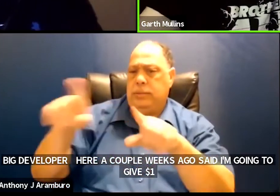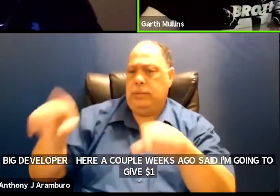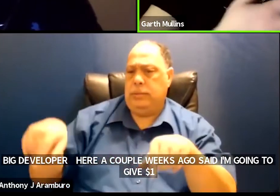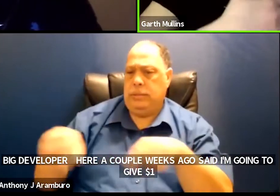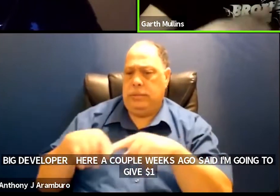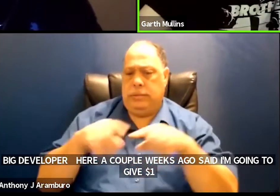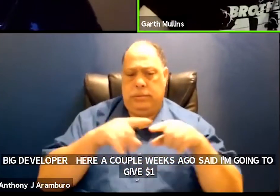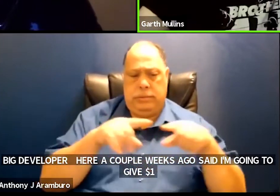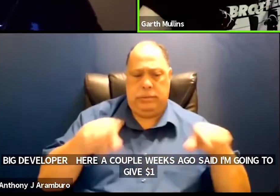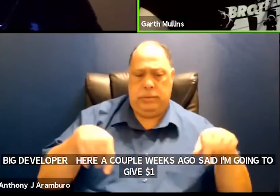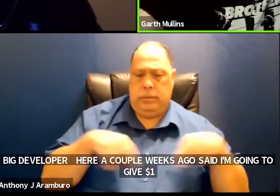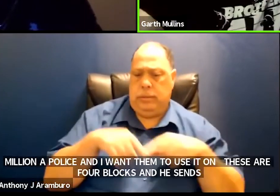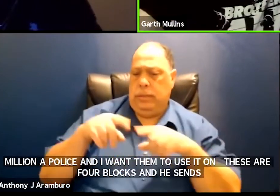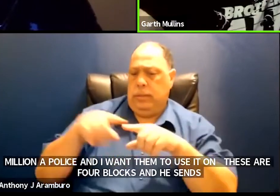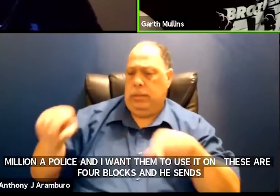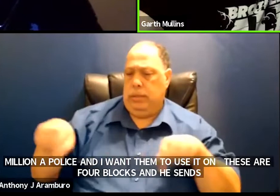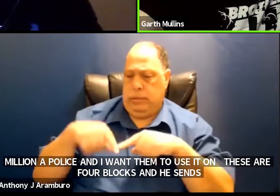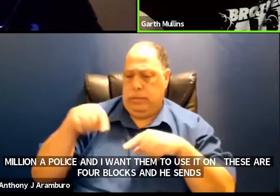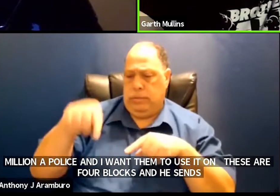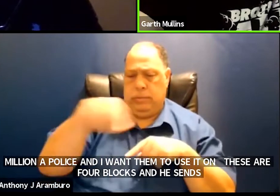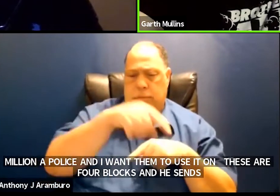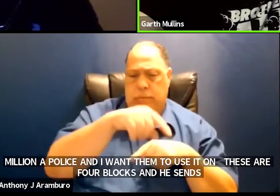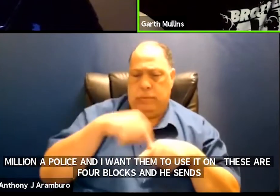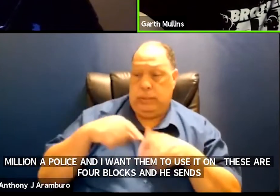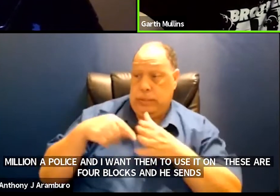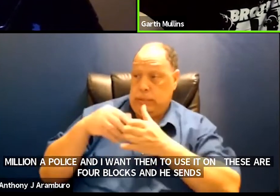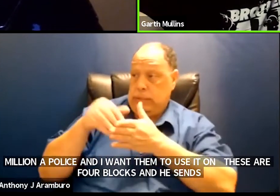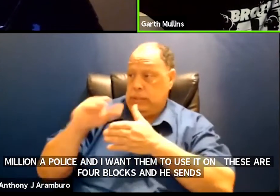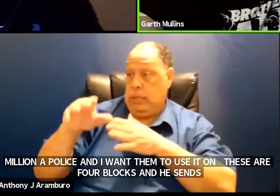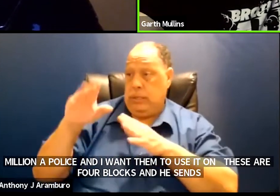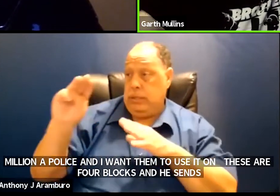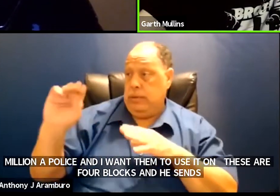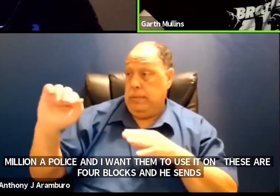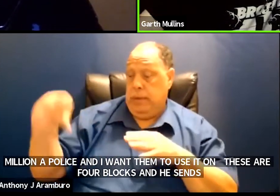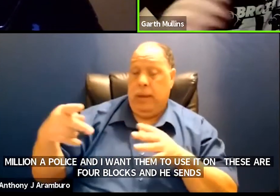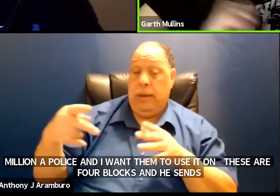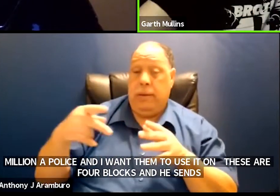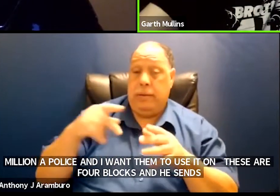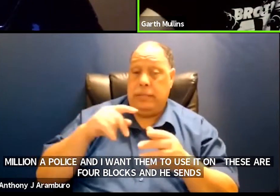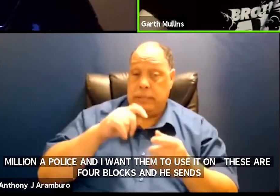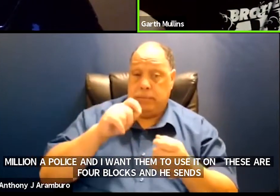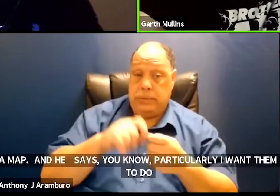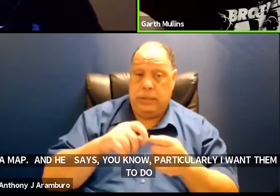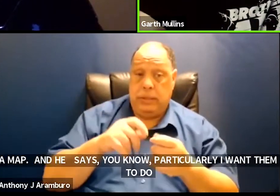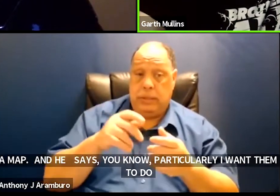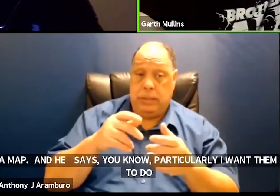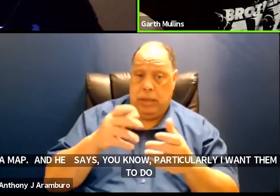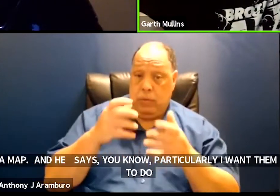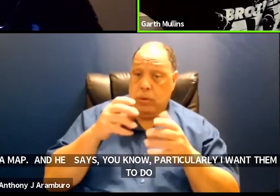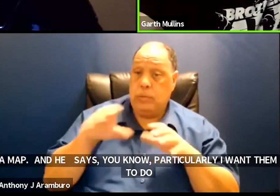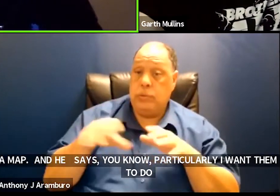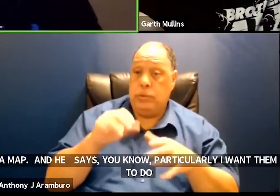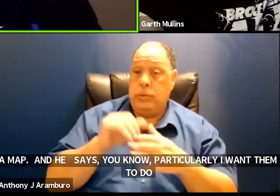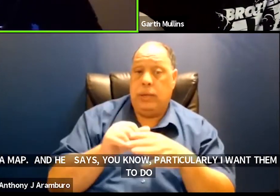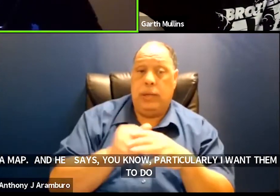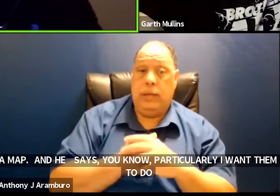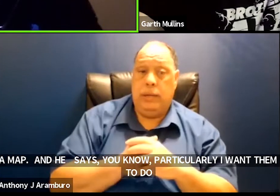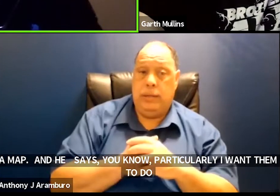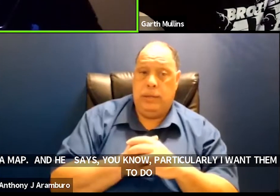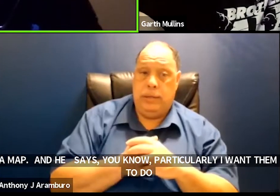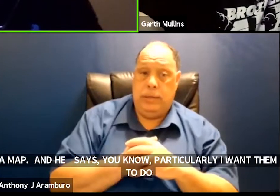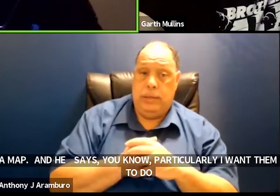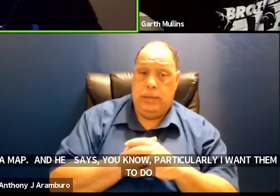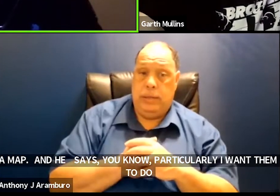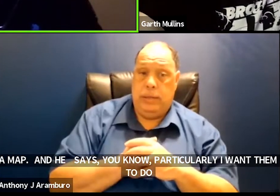and he says you know particularly i want them to do this because i don't think safe injection sites are a good idea um